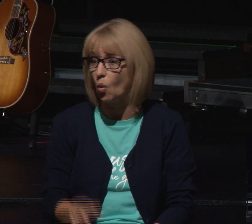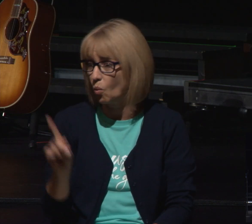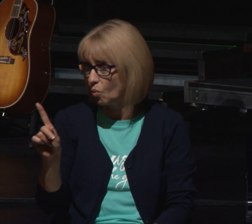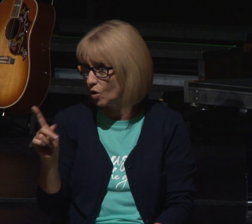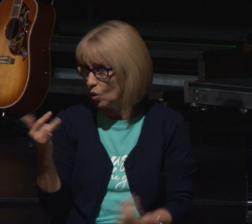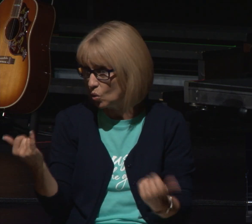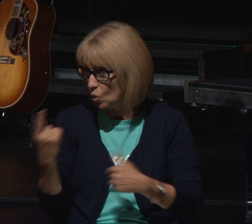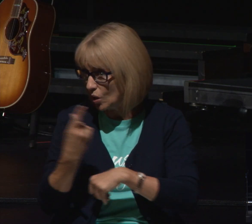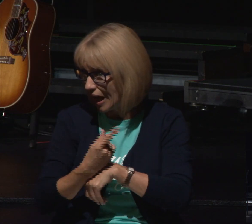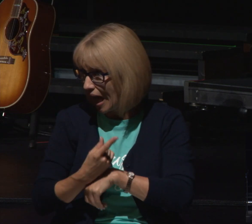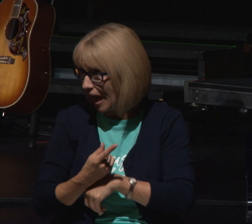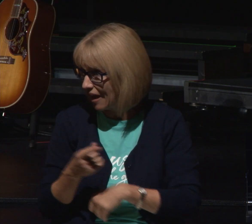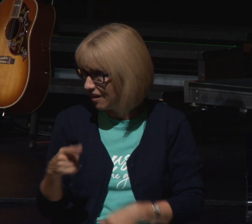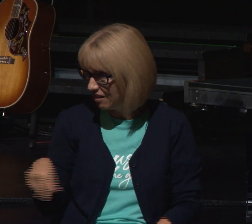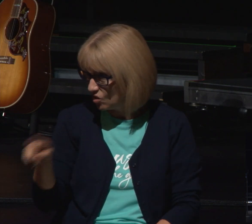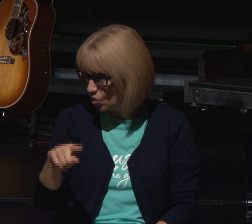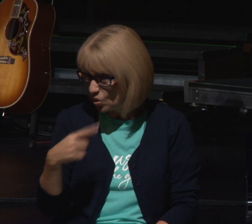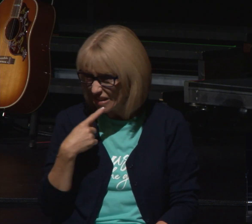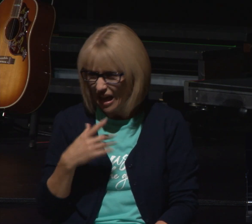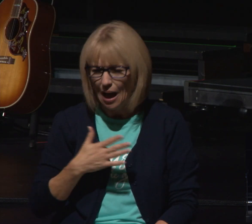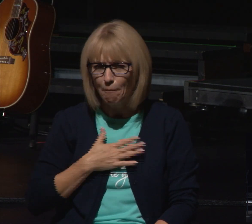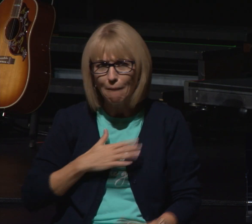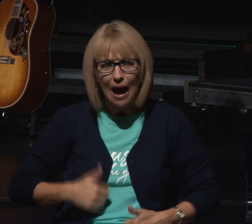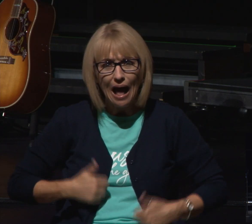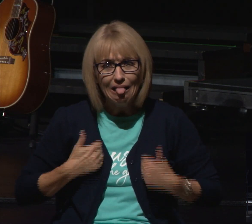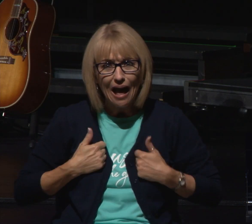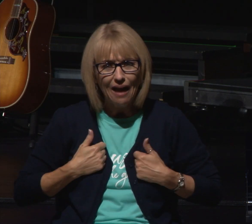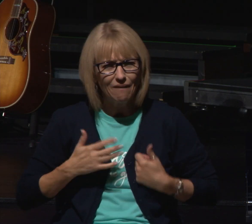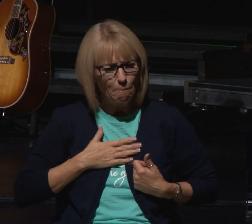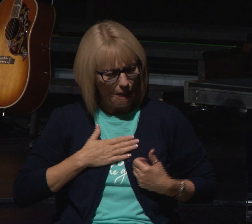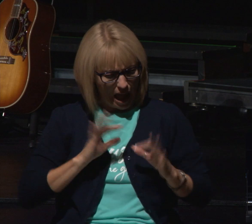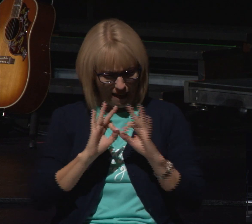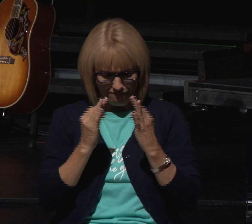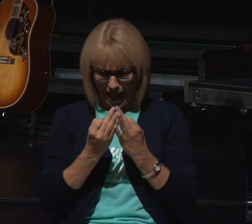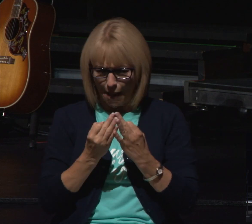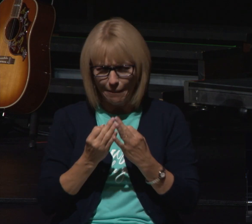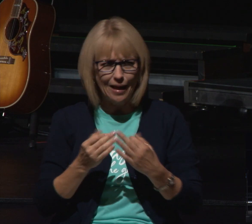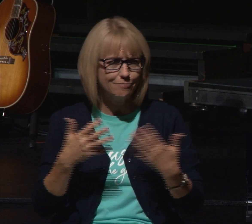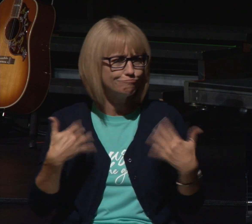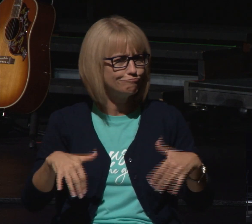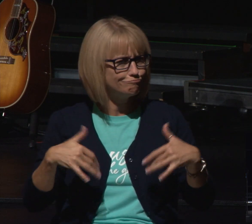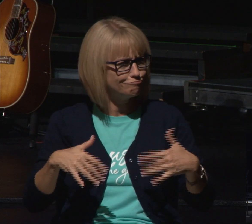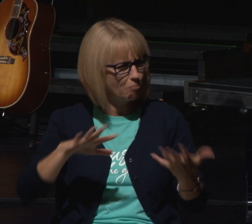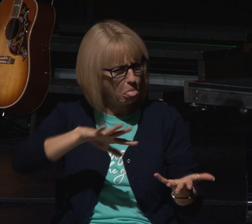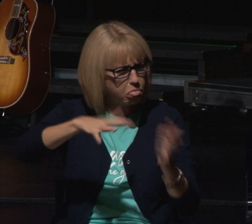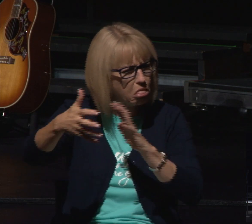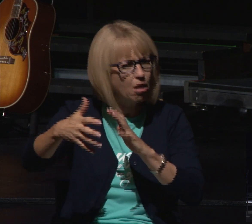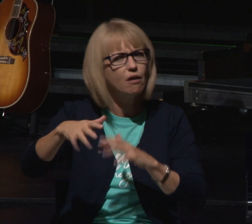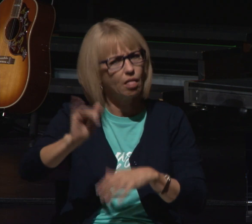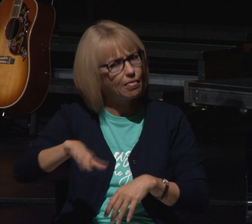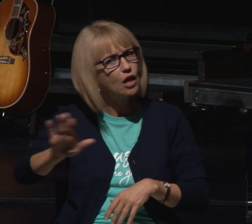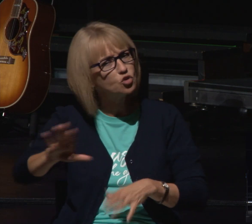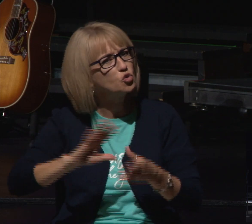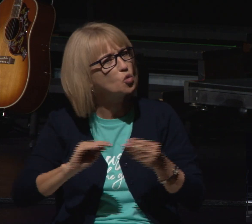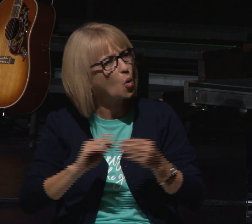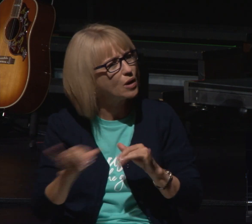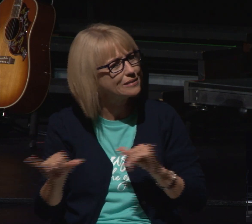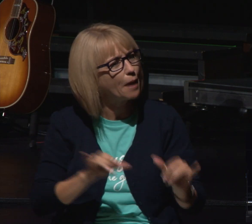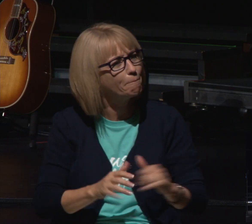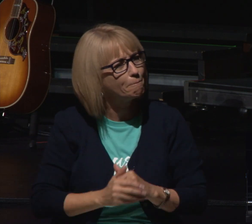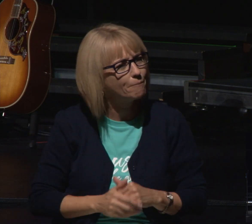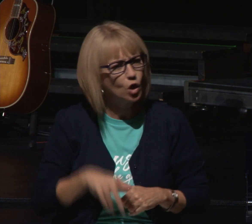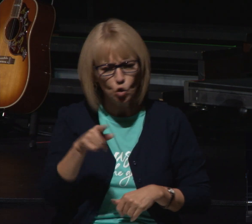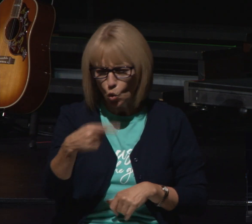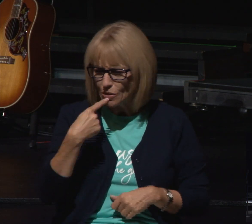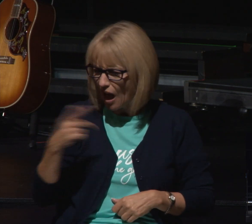if you come from a broken home this story is for you if you've been betrayed this story is for you